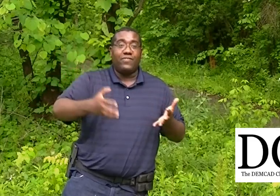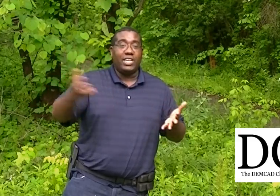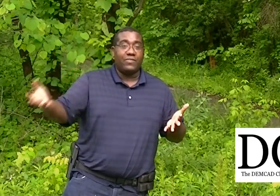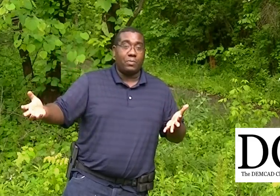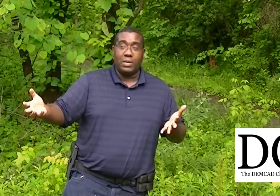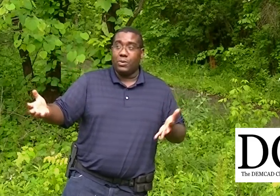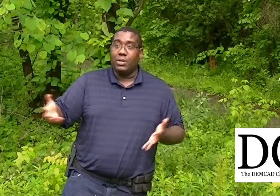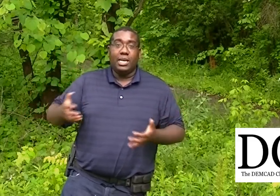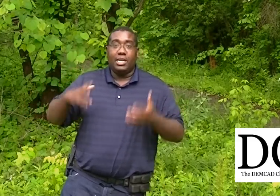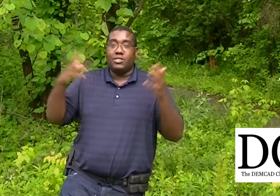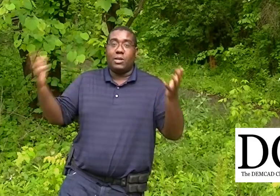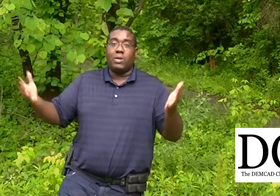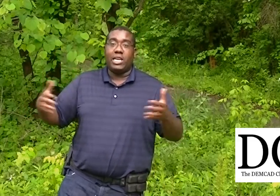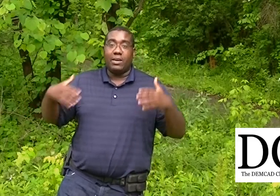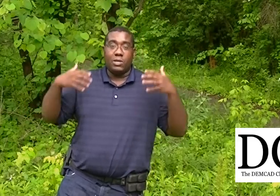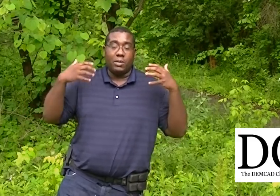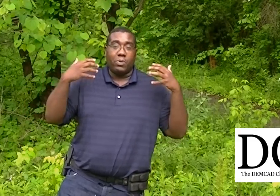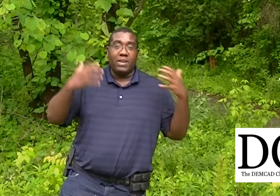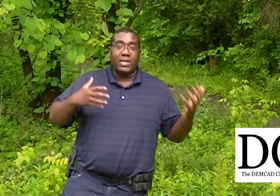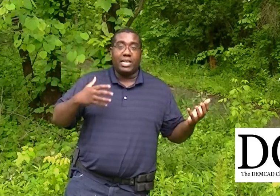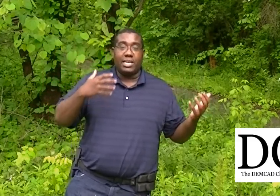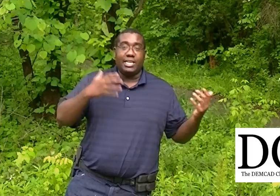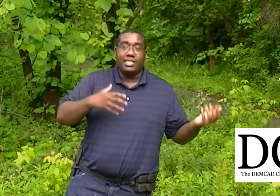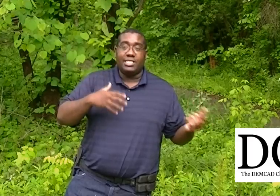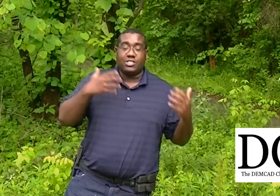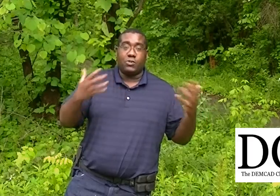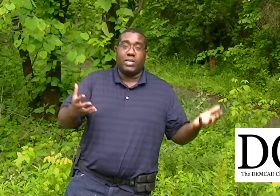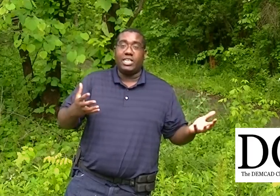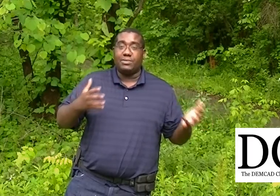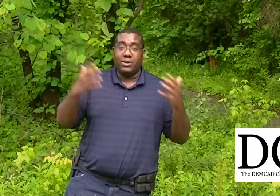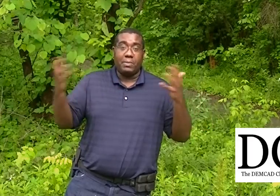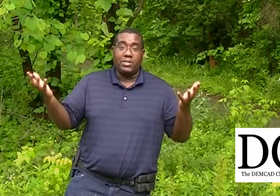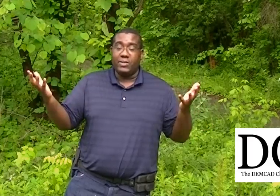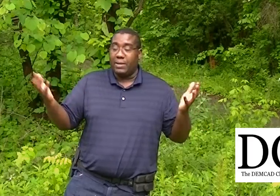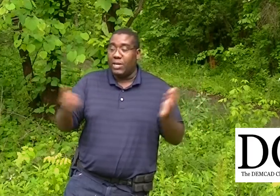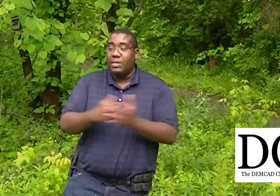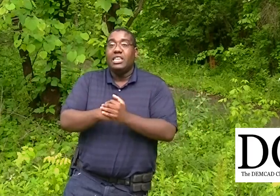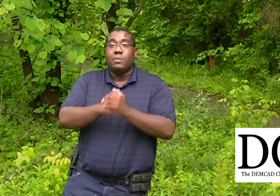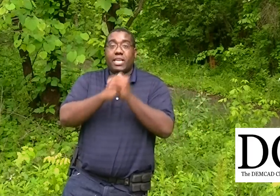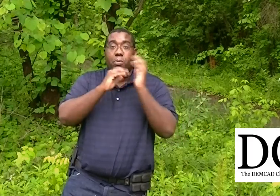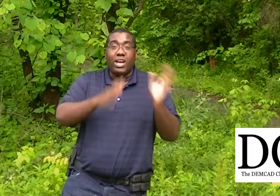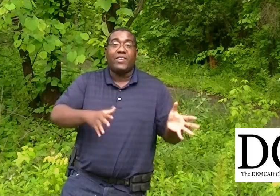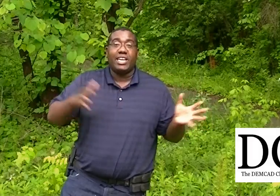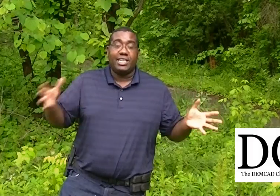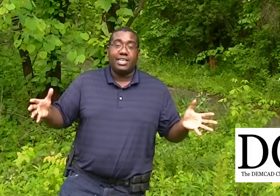funding for people. And it's only when the private entities actually create jobs they're able to do that. Well, speaking of private entities,